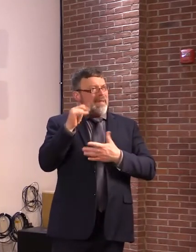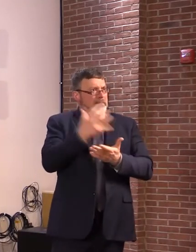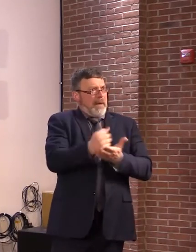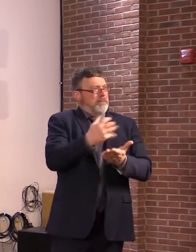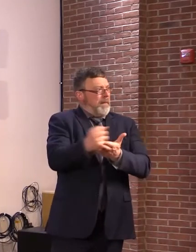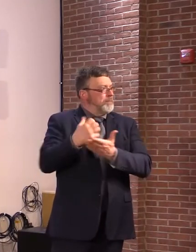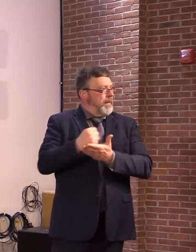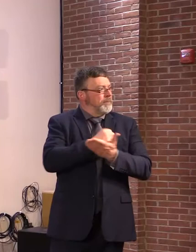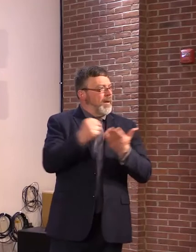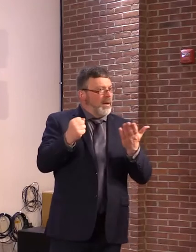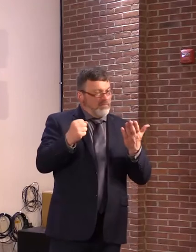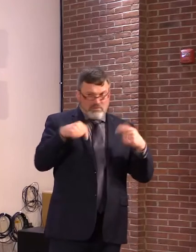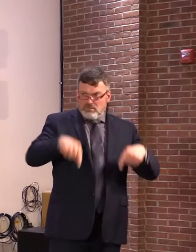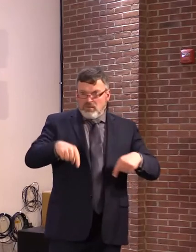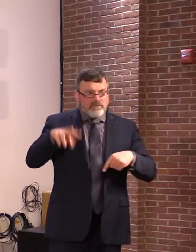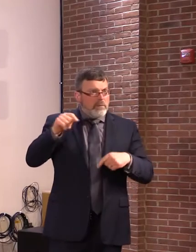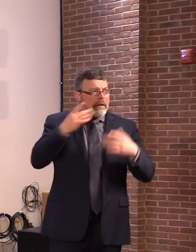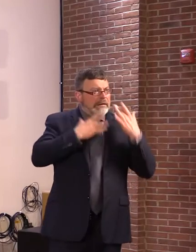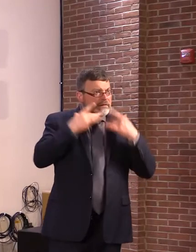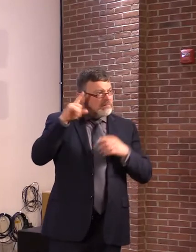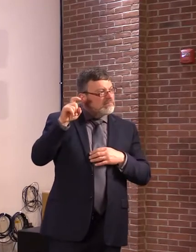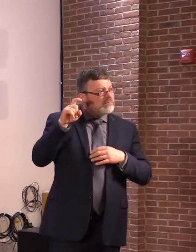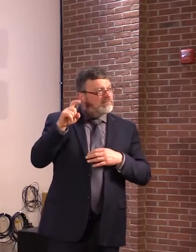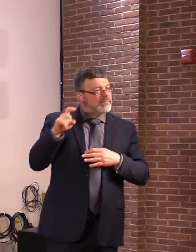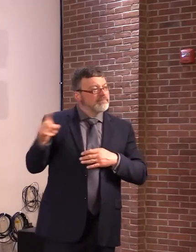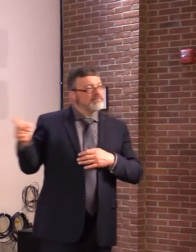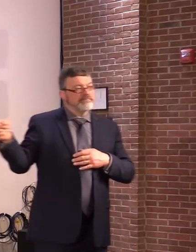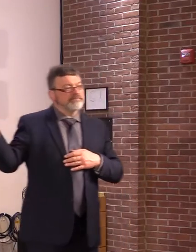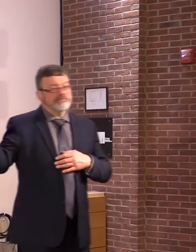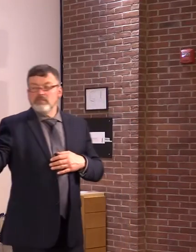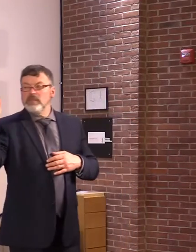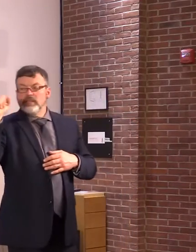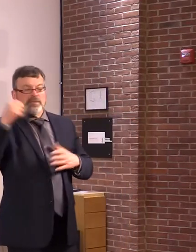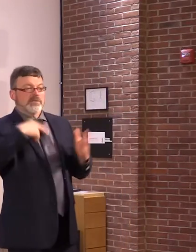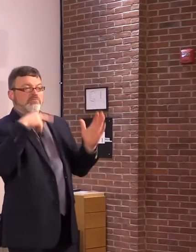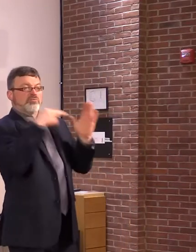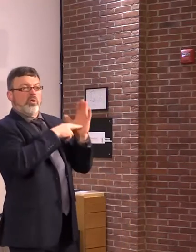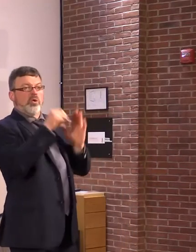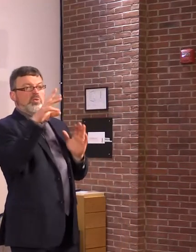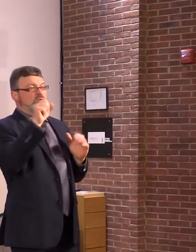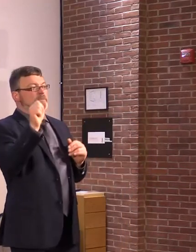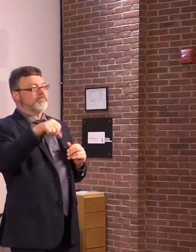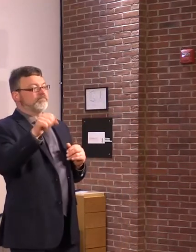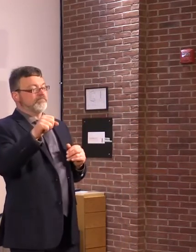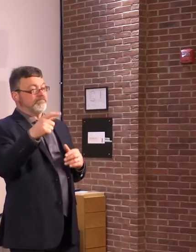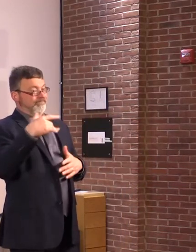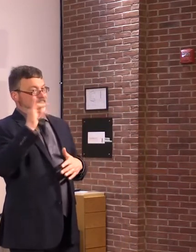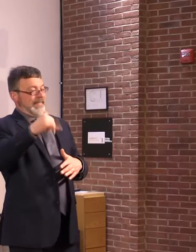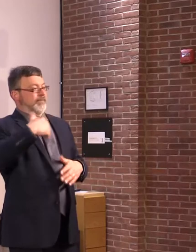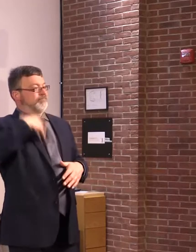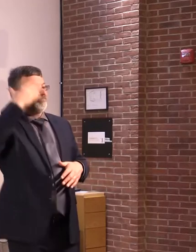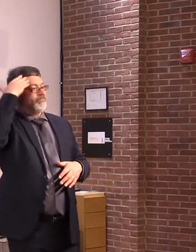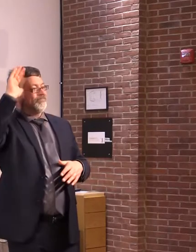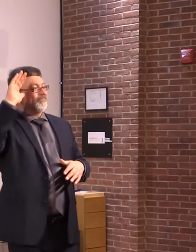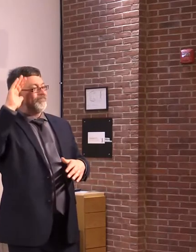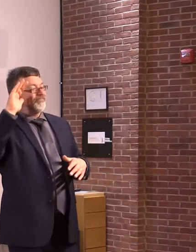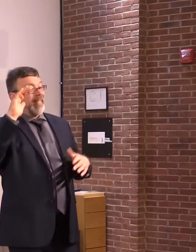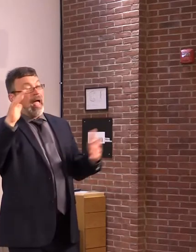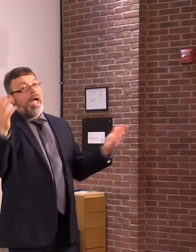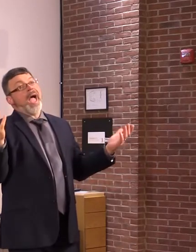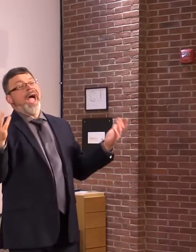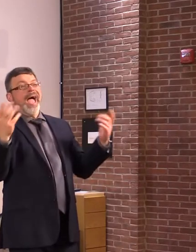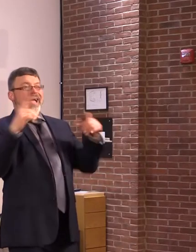I saw that this morning on the news, and I wasn't aware. But I'm not surprised that there are